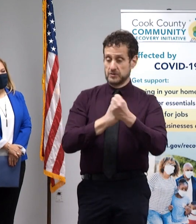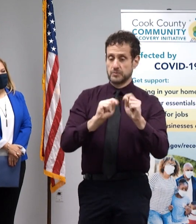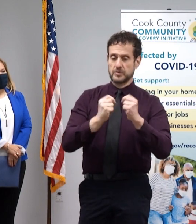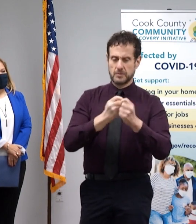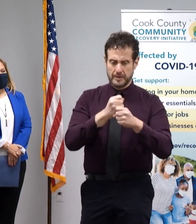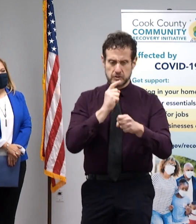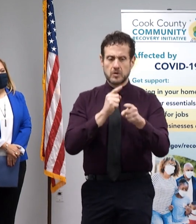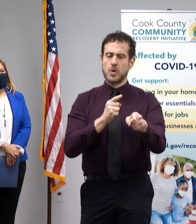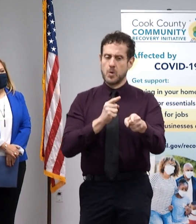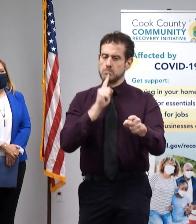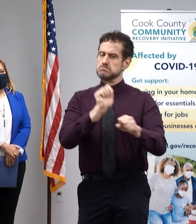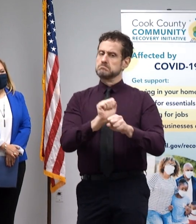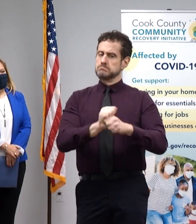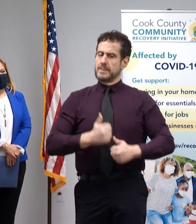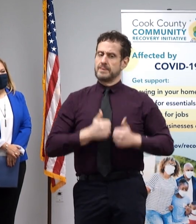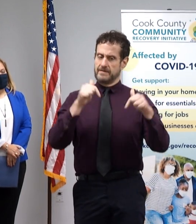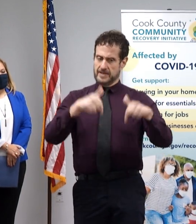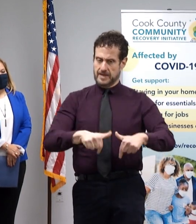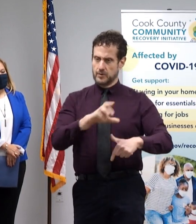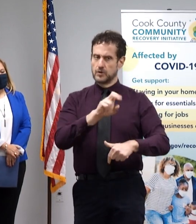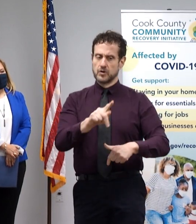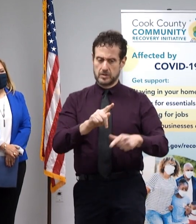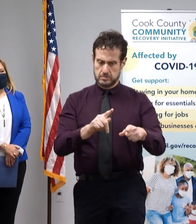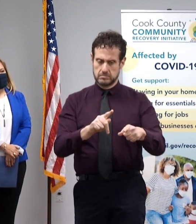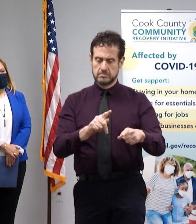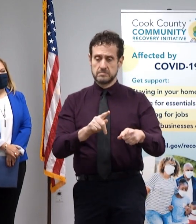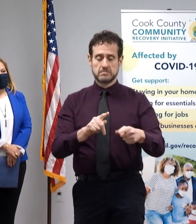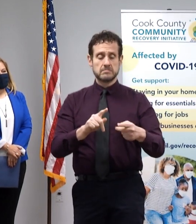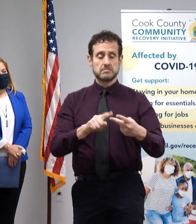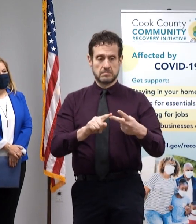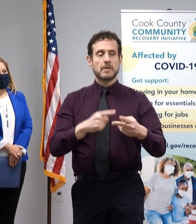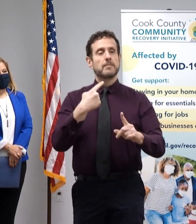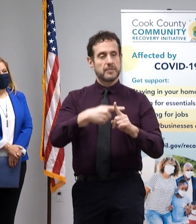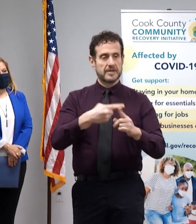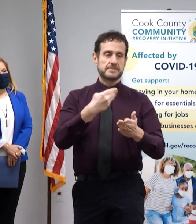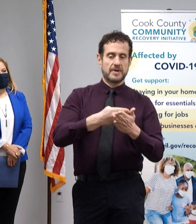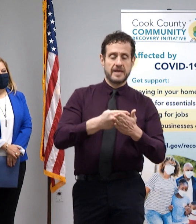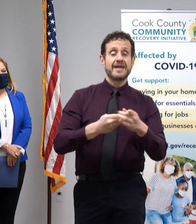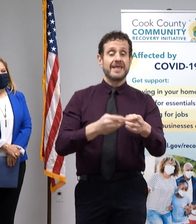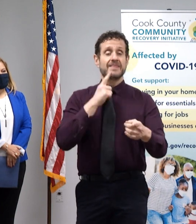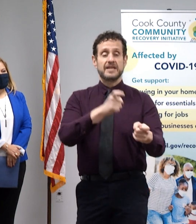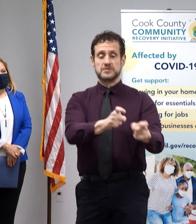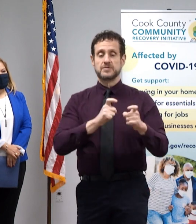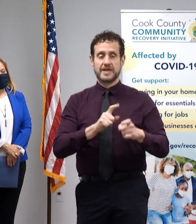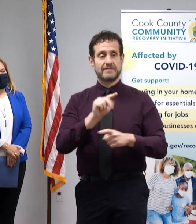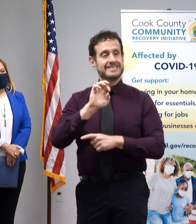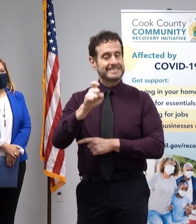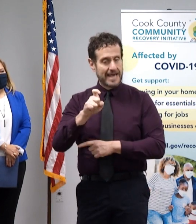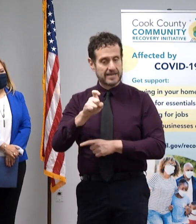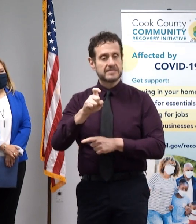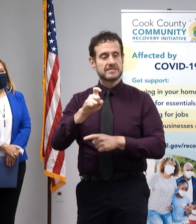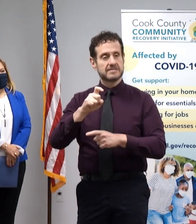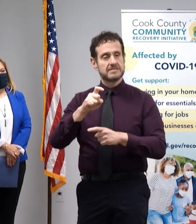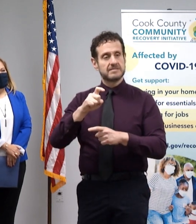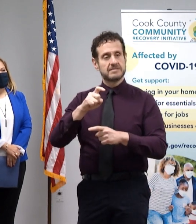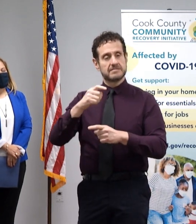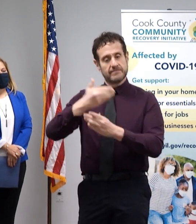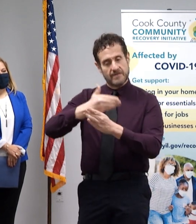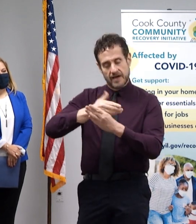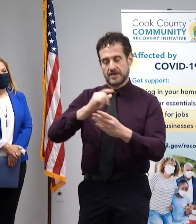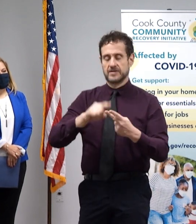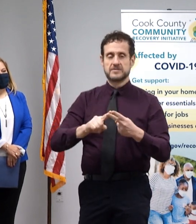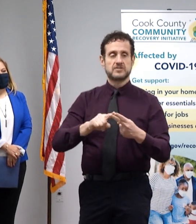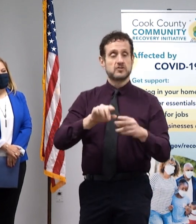residency within the county. So applicants do have to submit checks, stubs, tax returns, whatever information they have that